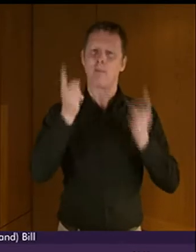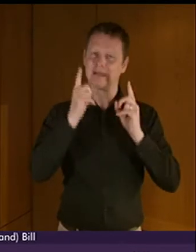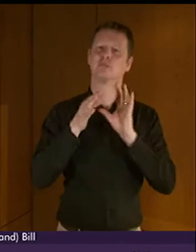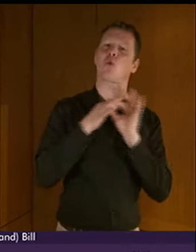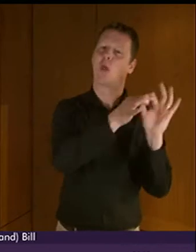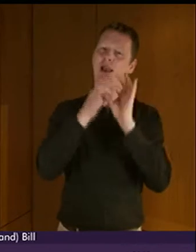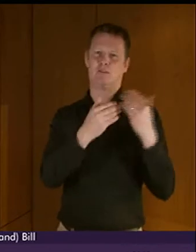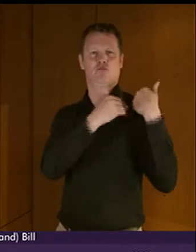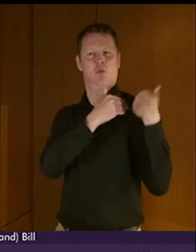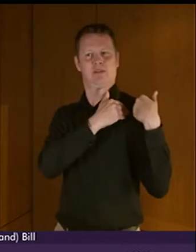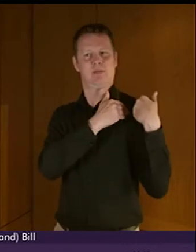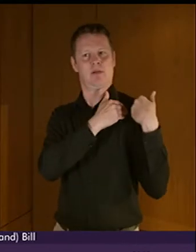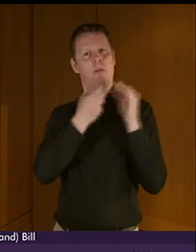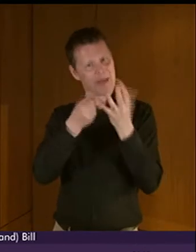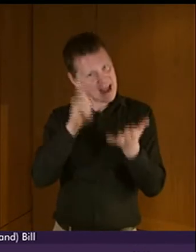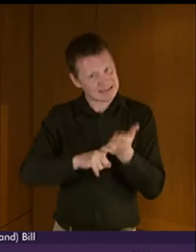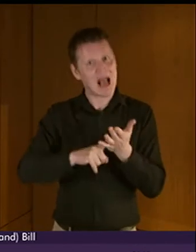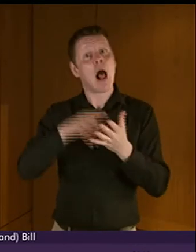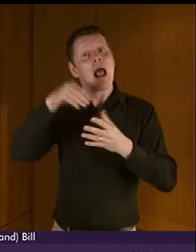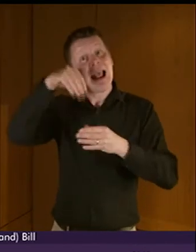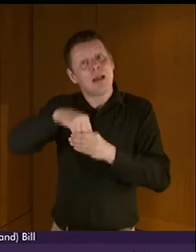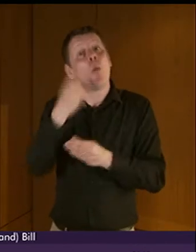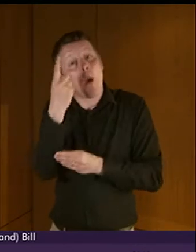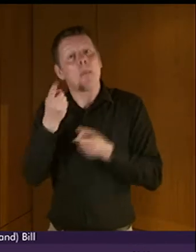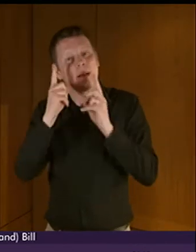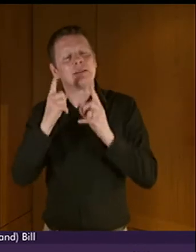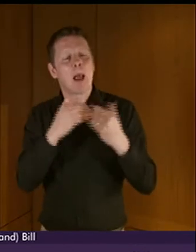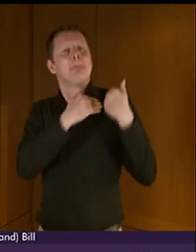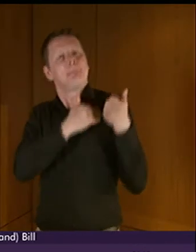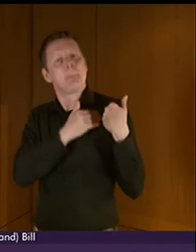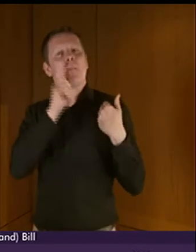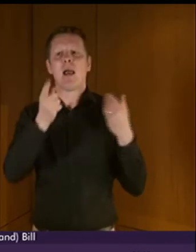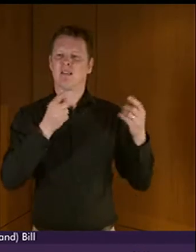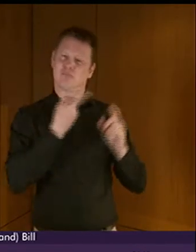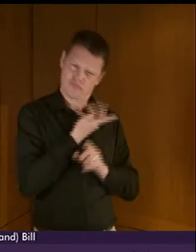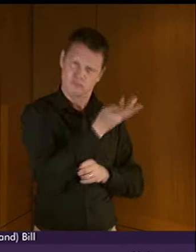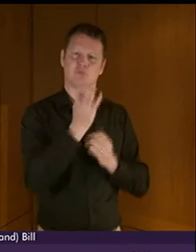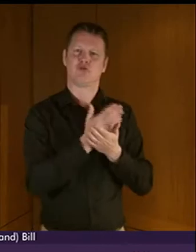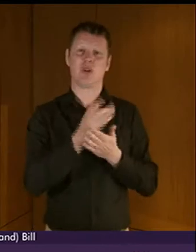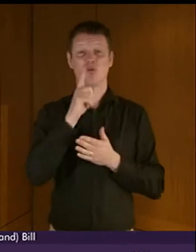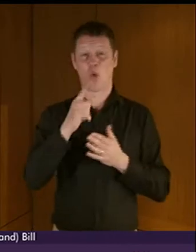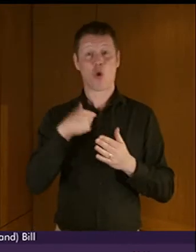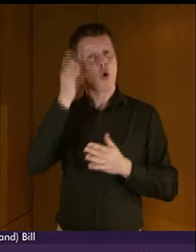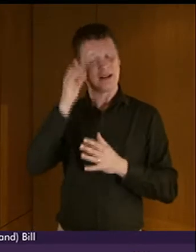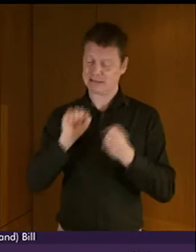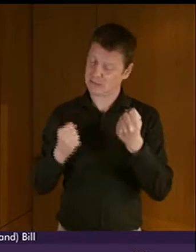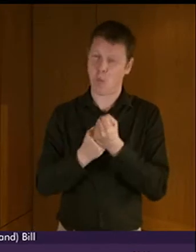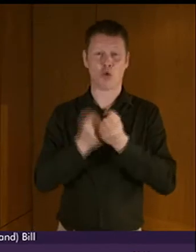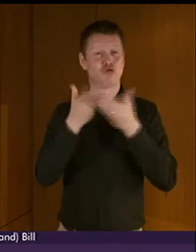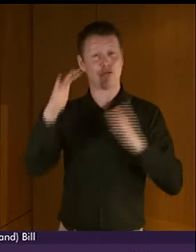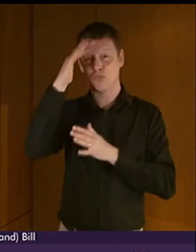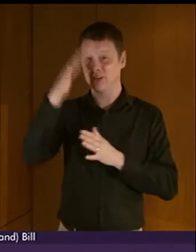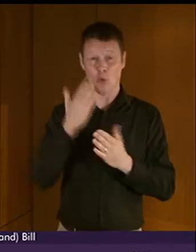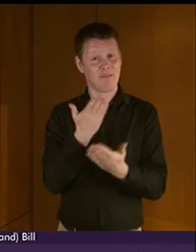understanding that BSL sits within a ministerial portfolio. In conclusion, the Committee supports the general principles of the Bill and